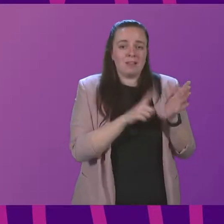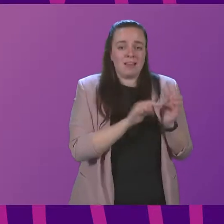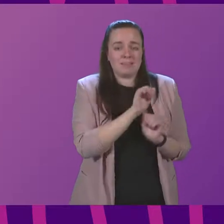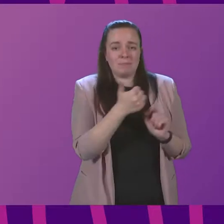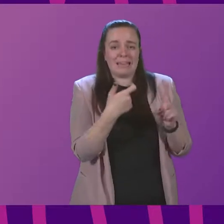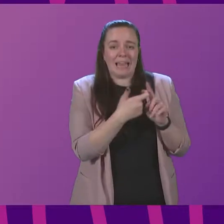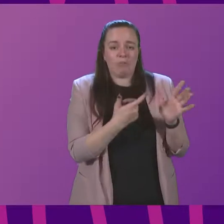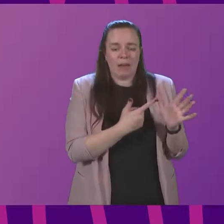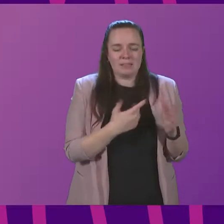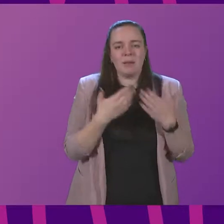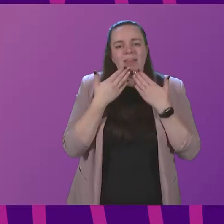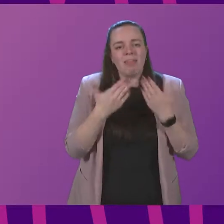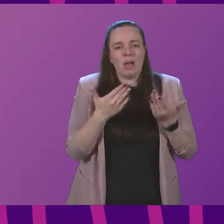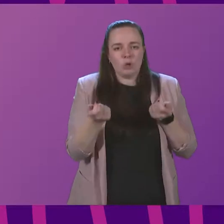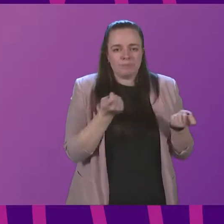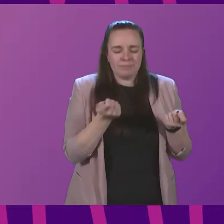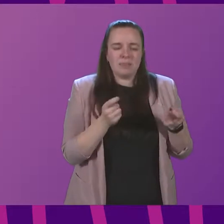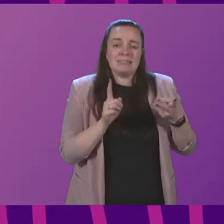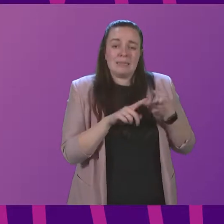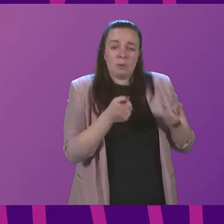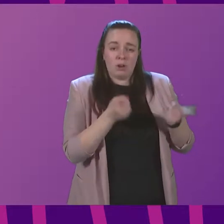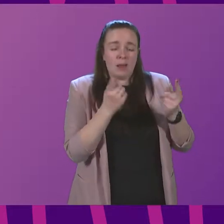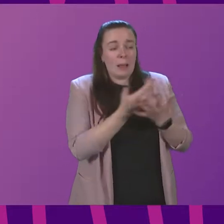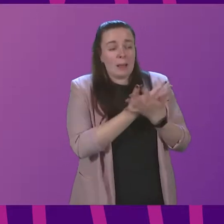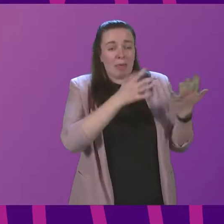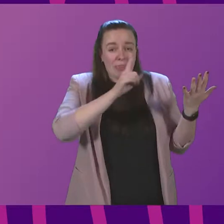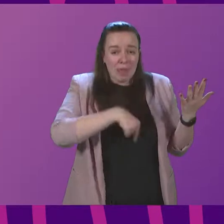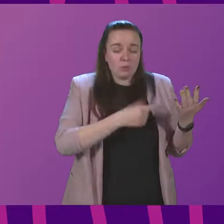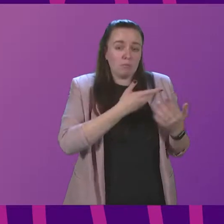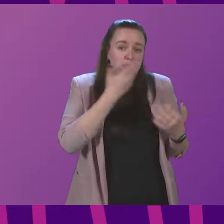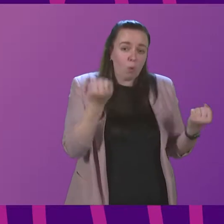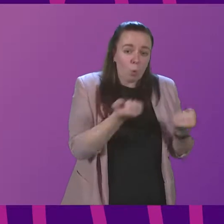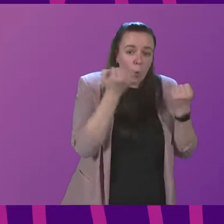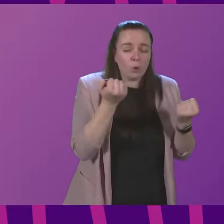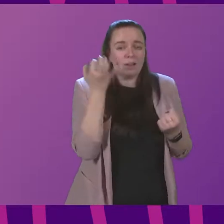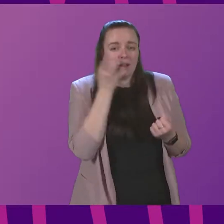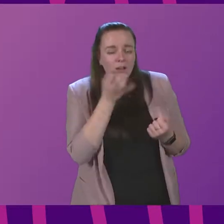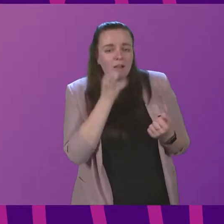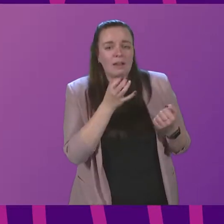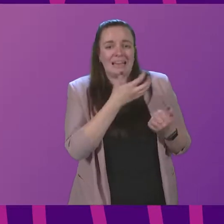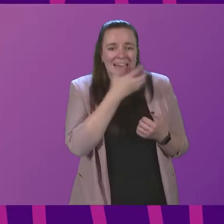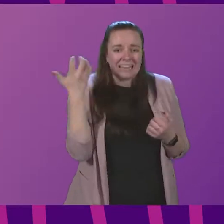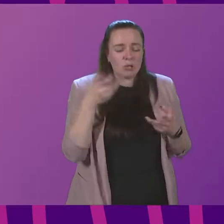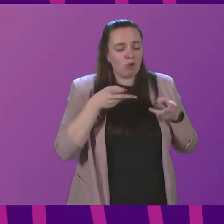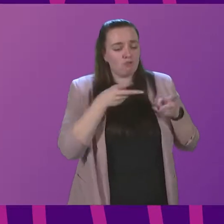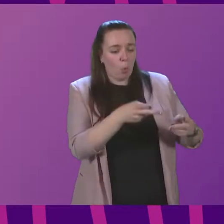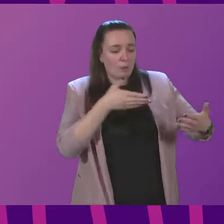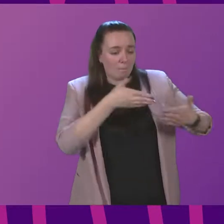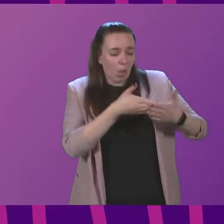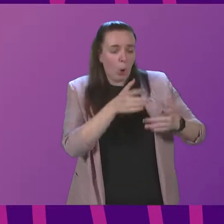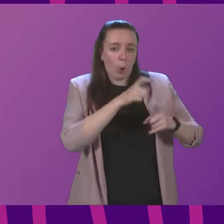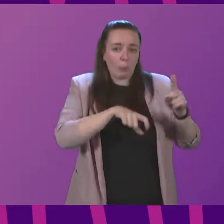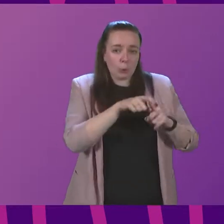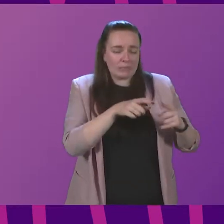Adam. Thank you President and Officer. Deputy First Minister thousands without power water and heat roads blocked and communities cut off but these same